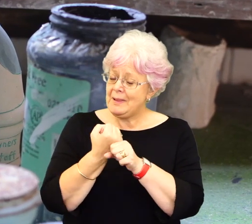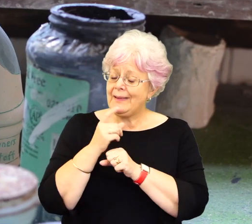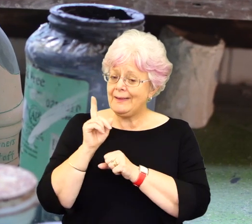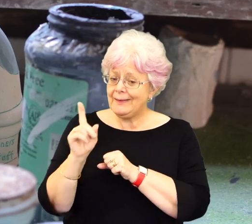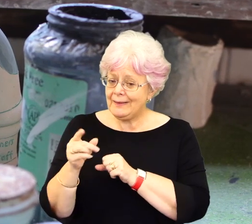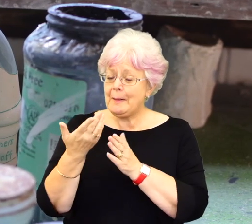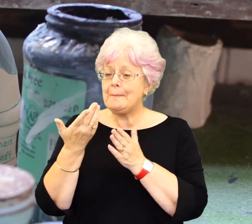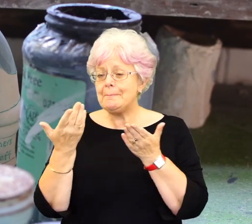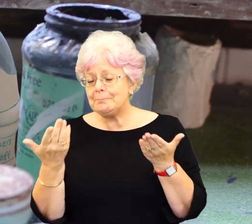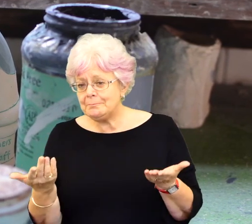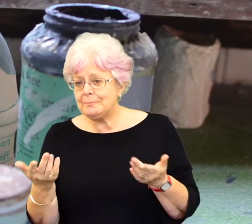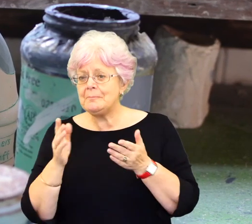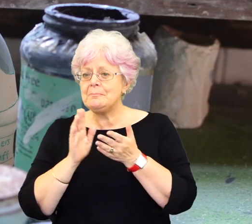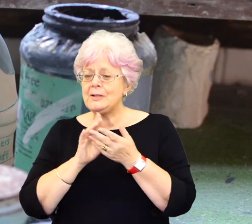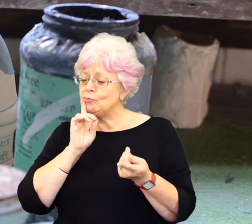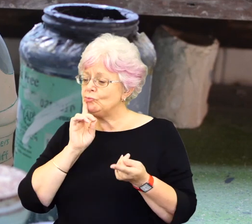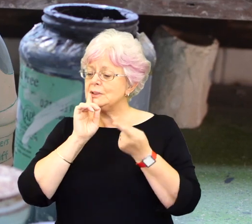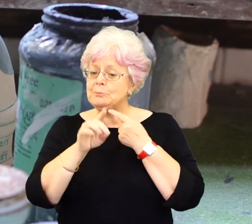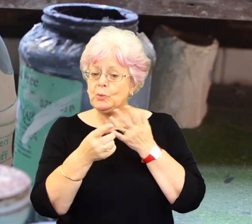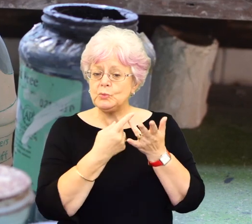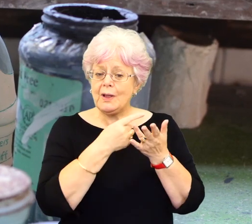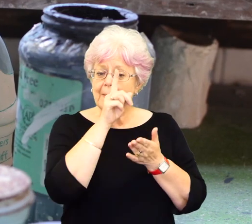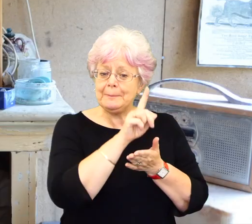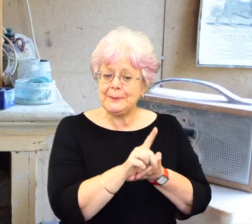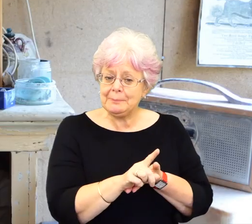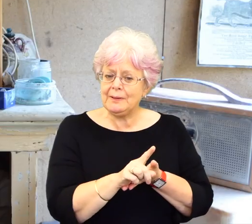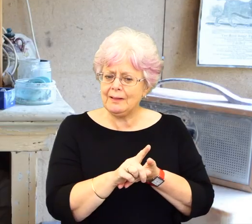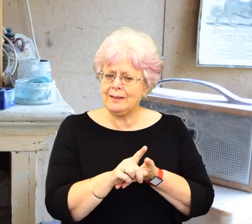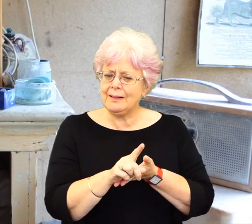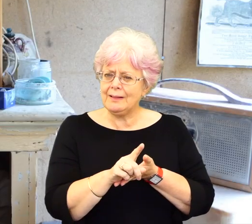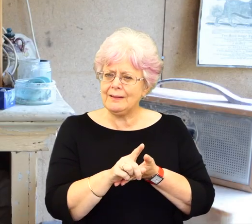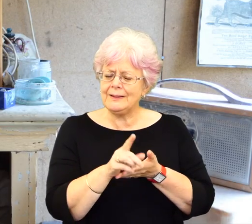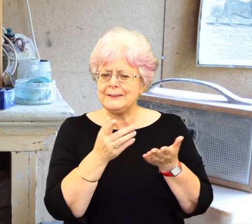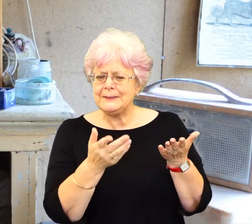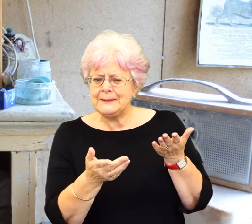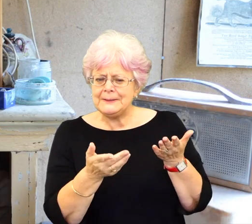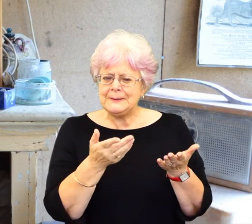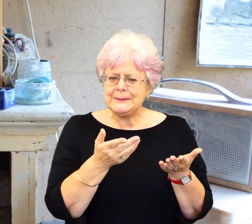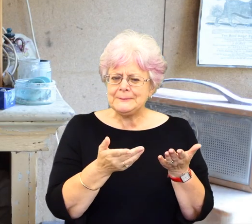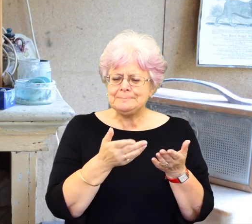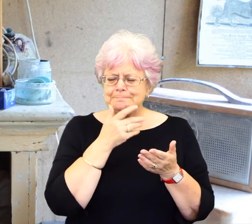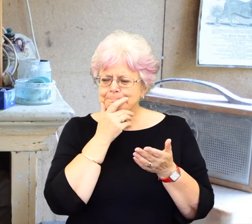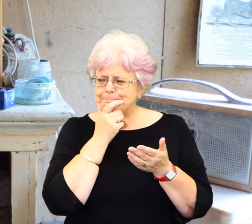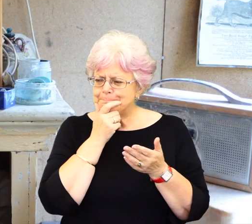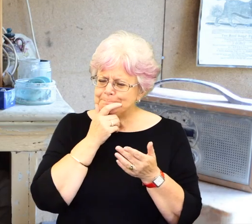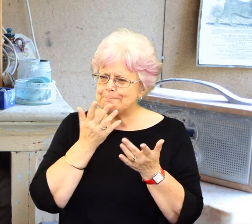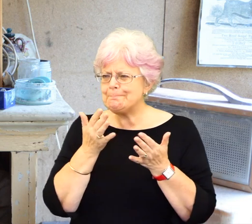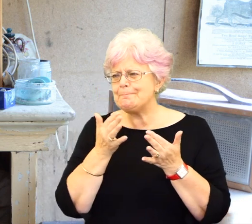making, but a lot are responding to other people's words as well, aren't they? Are there any, and there's some,